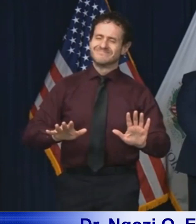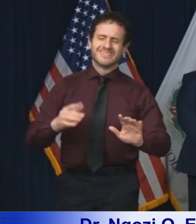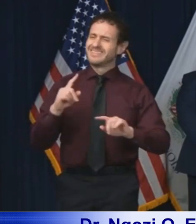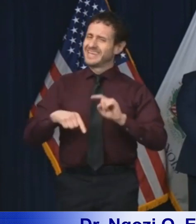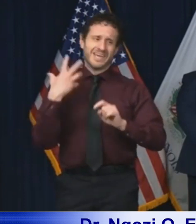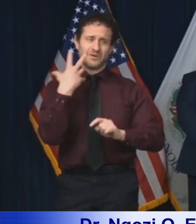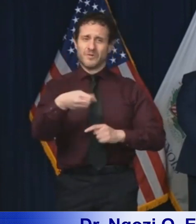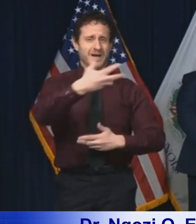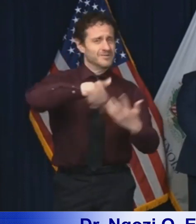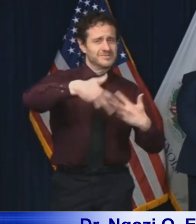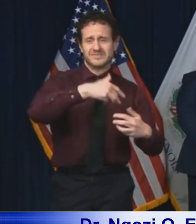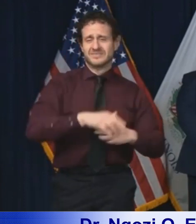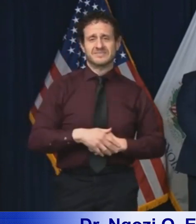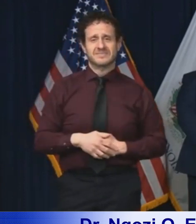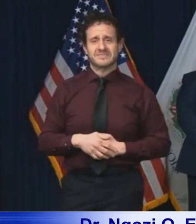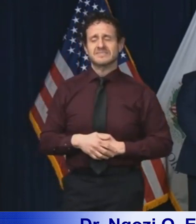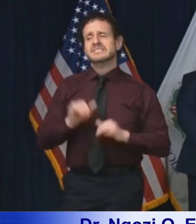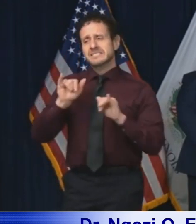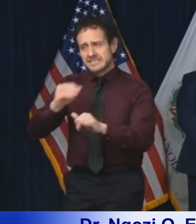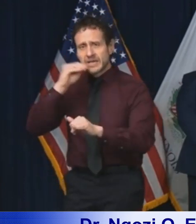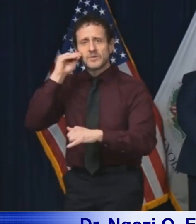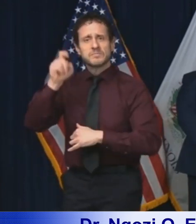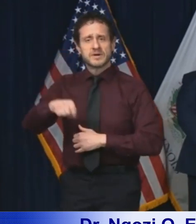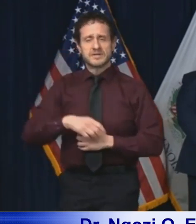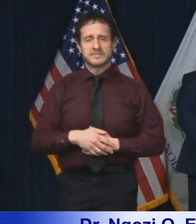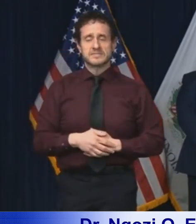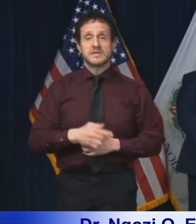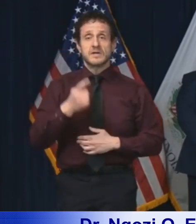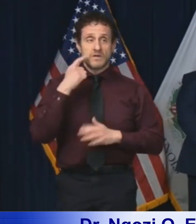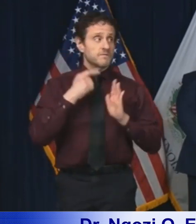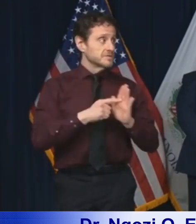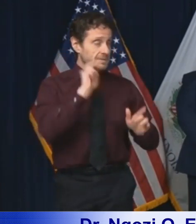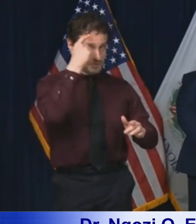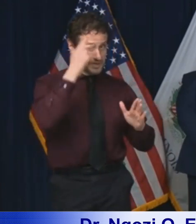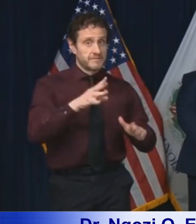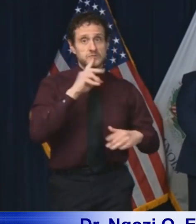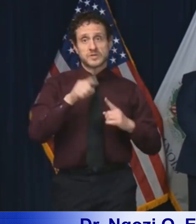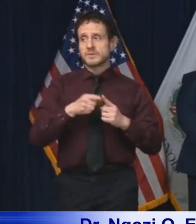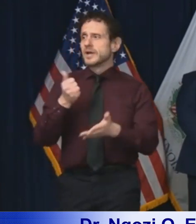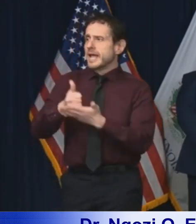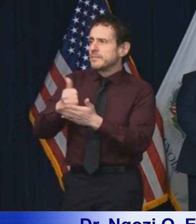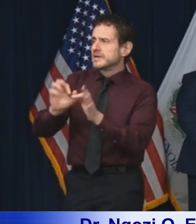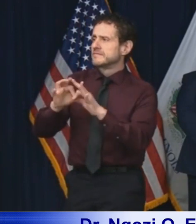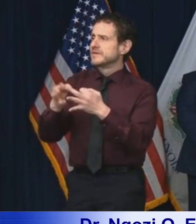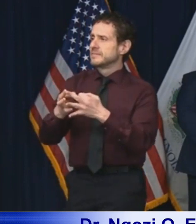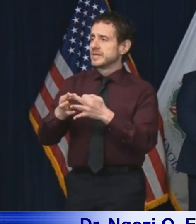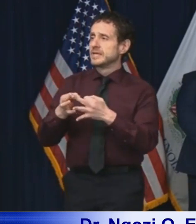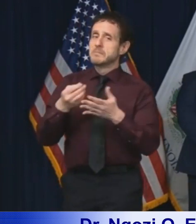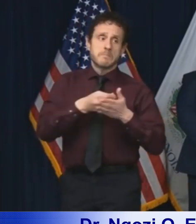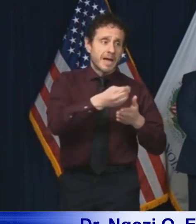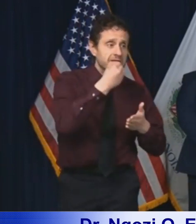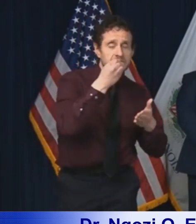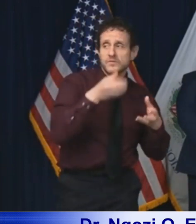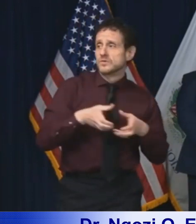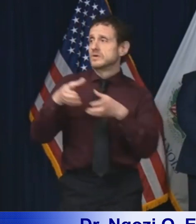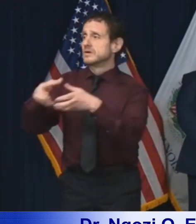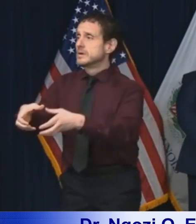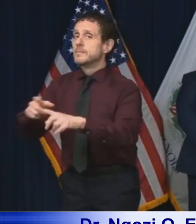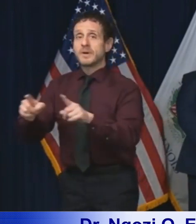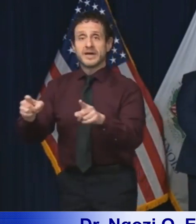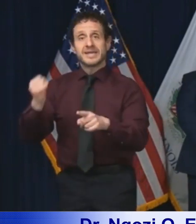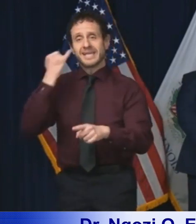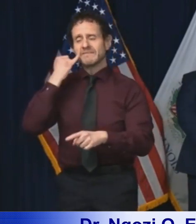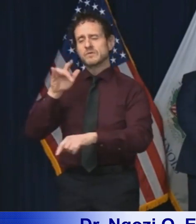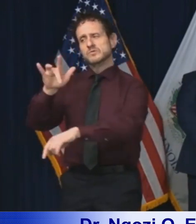The beautiful gestures that Governor referred to, dropping food at someone's doorstep, that's great, but the gesture of touching someone